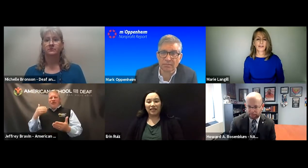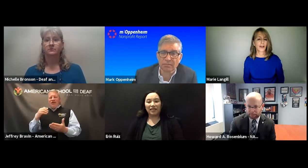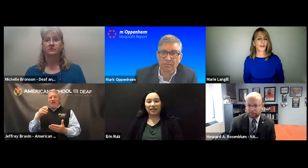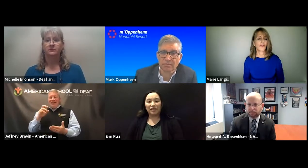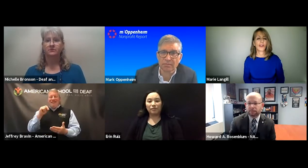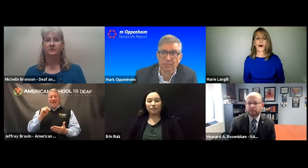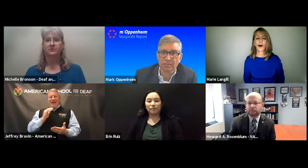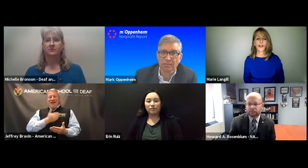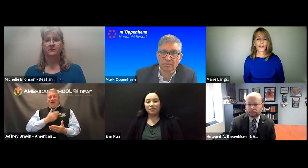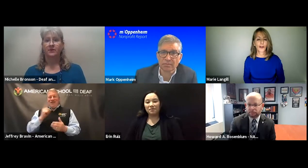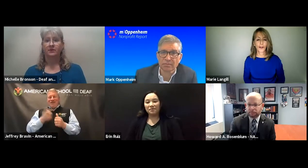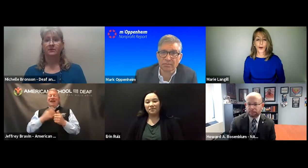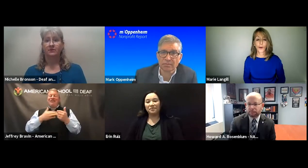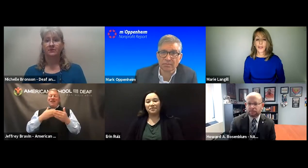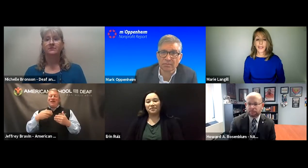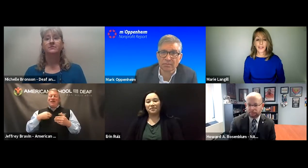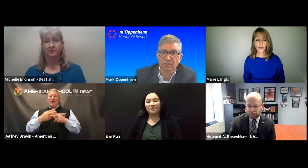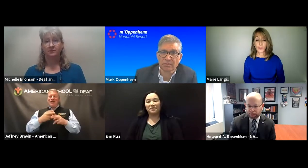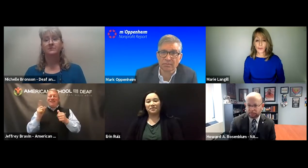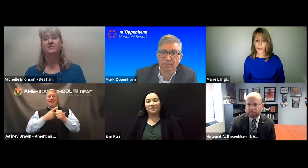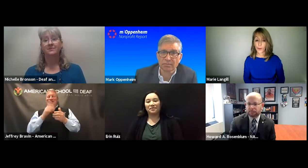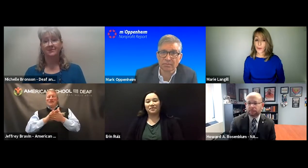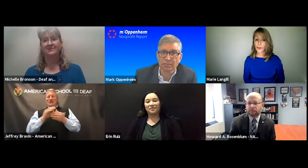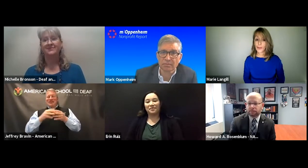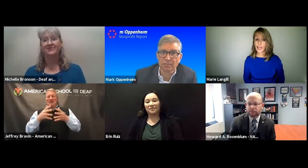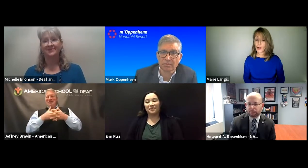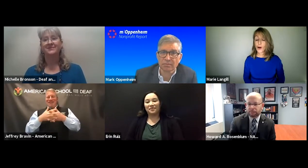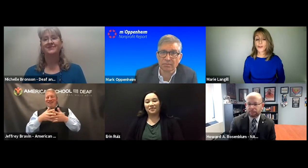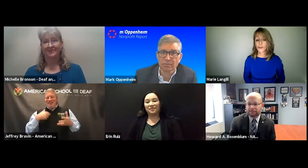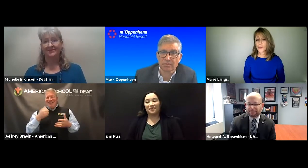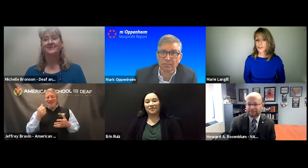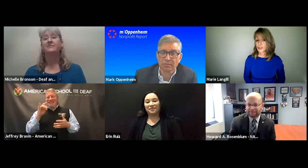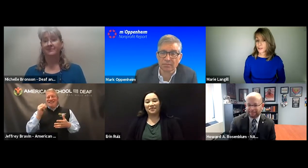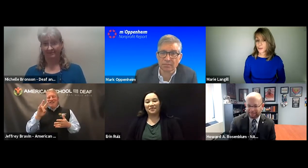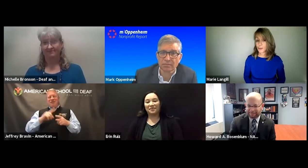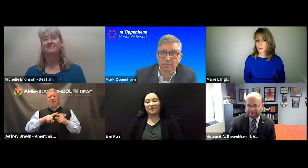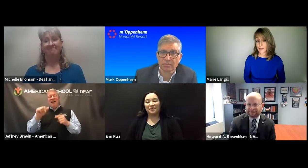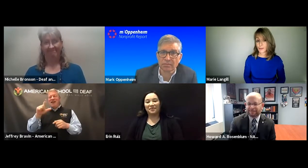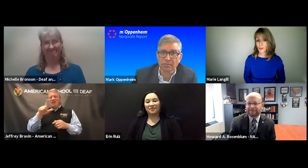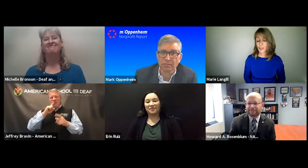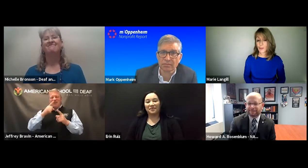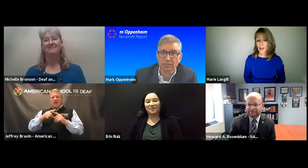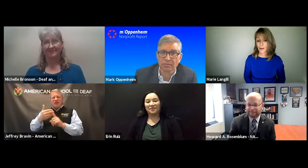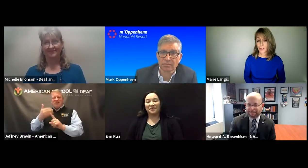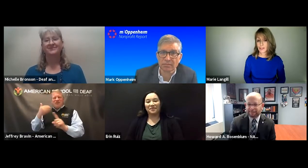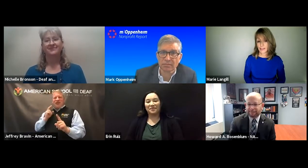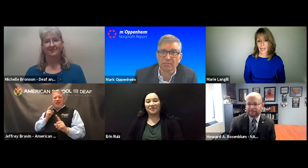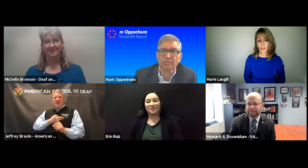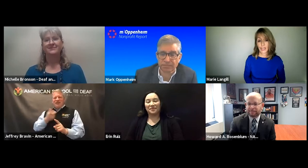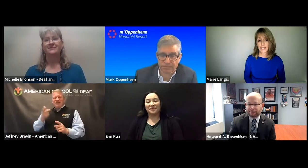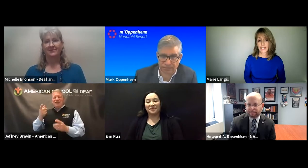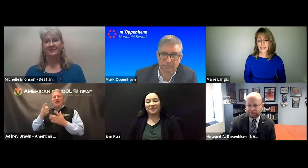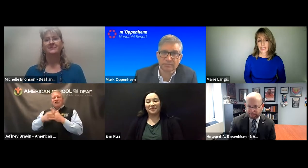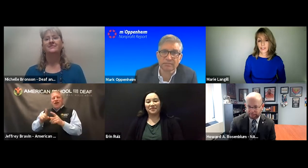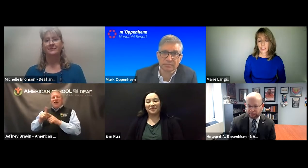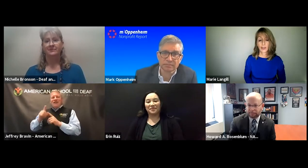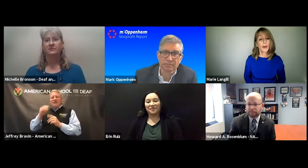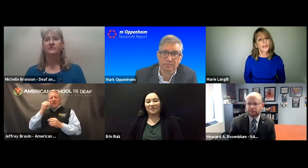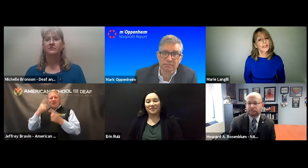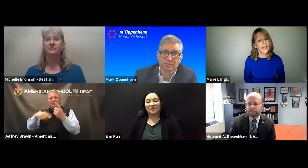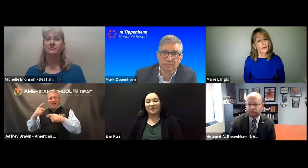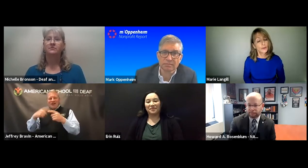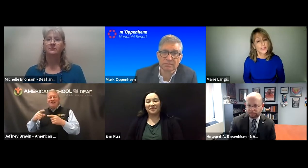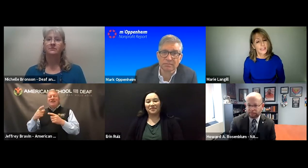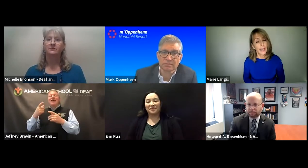ASL started long, long ago, even before, well, we are called the first school, deaf school in America, established 1817.